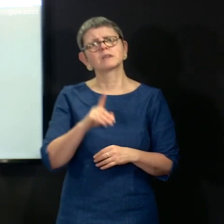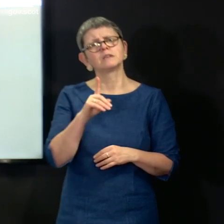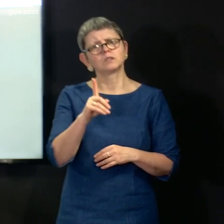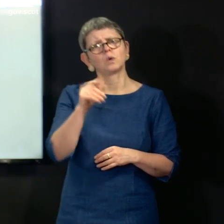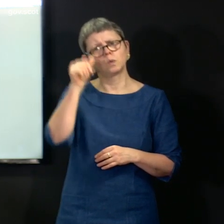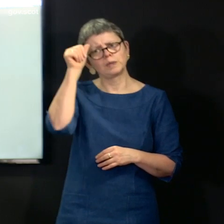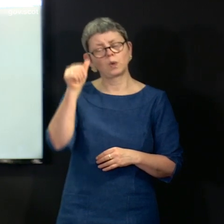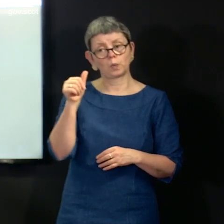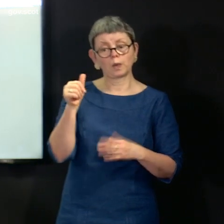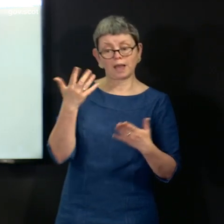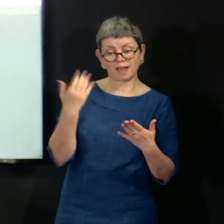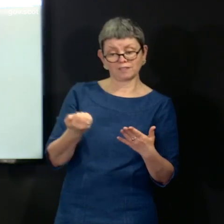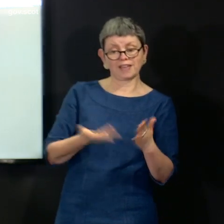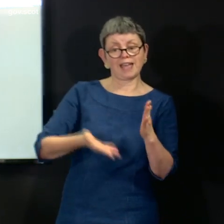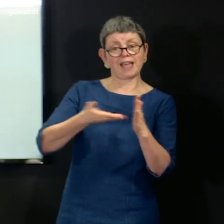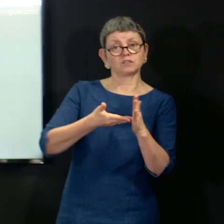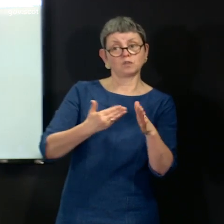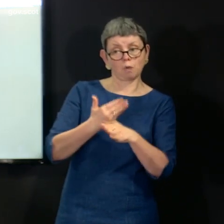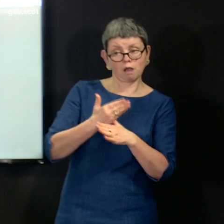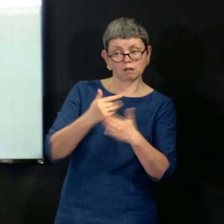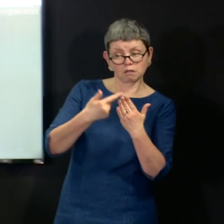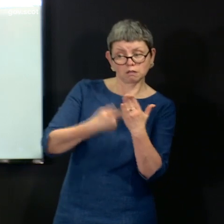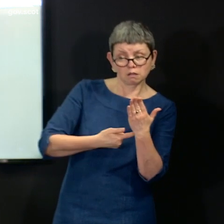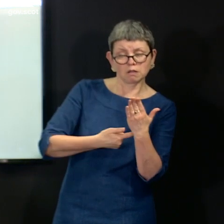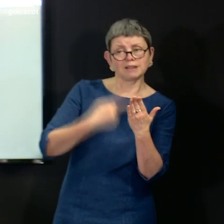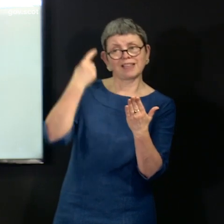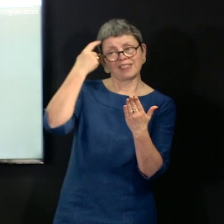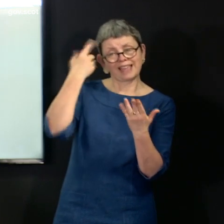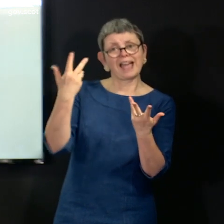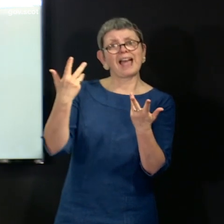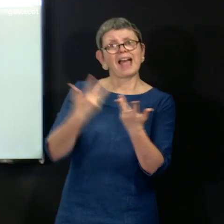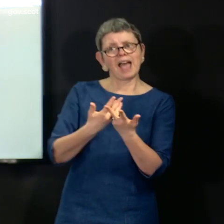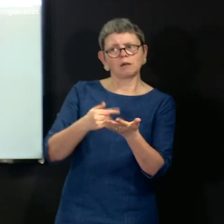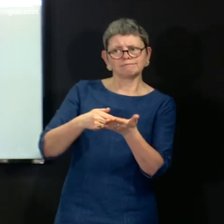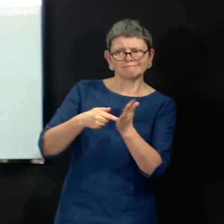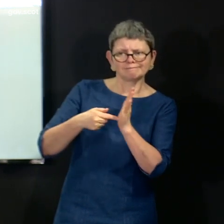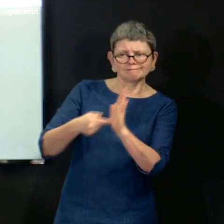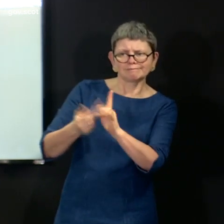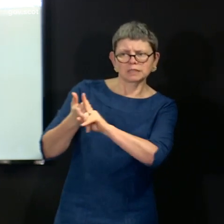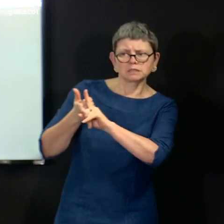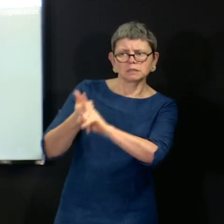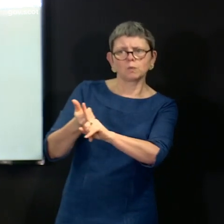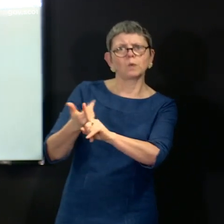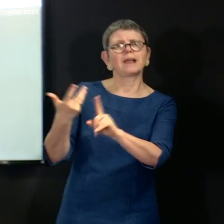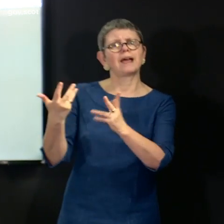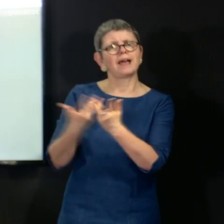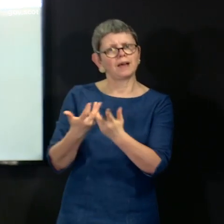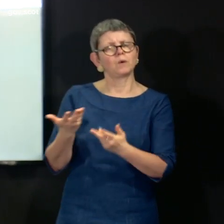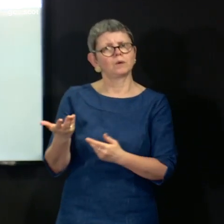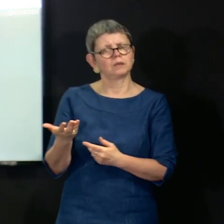additional work to look at what more we can give to care homes by way of